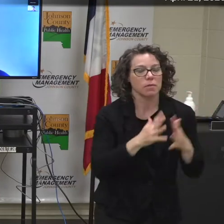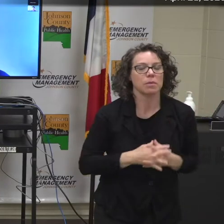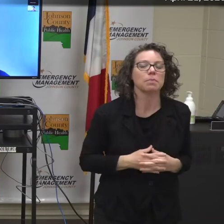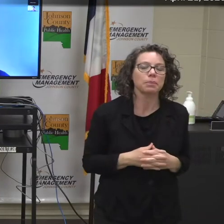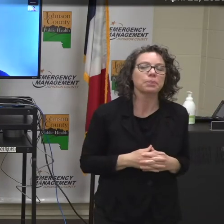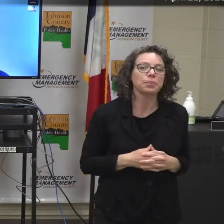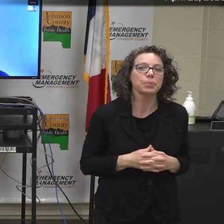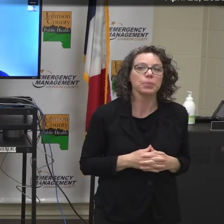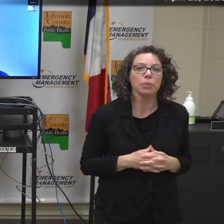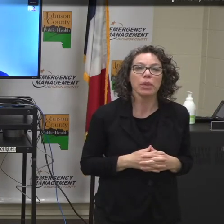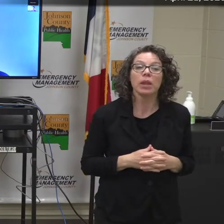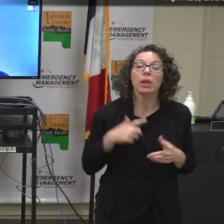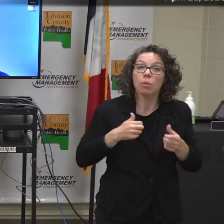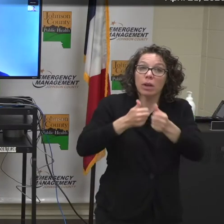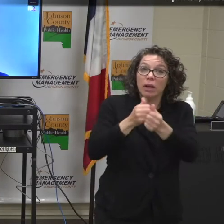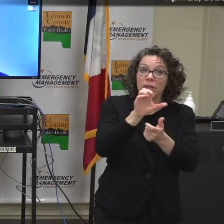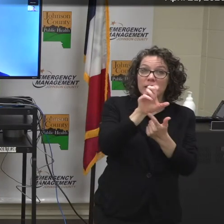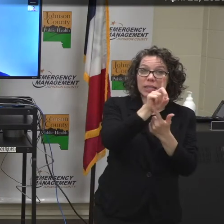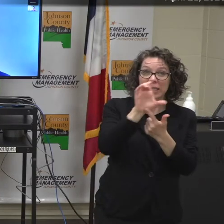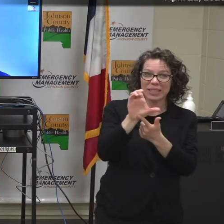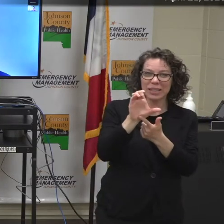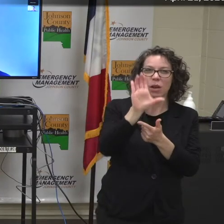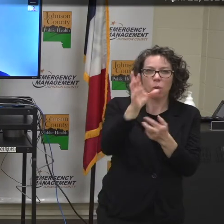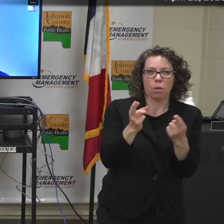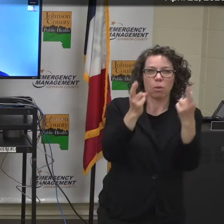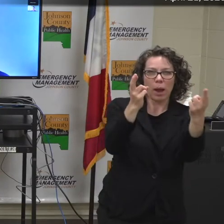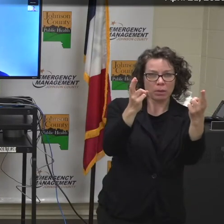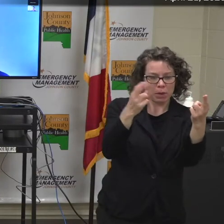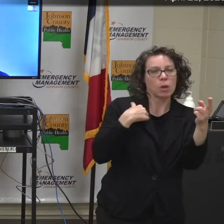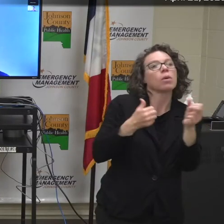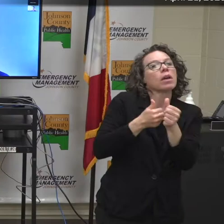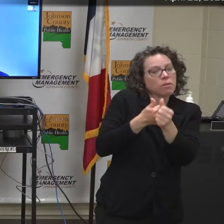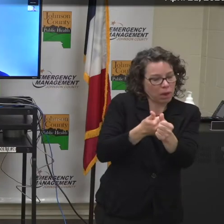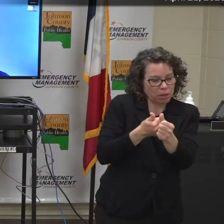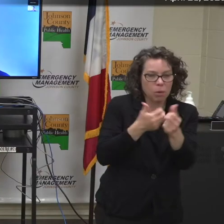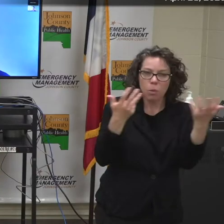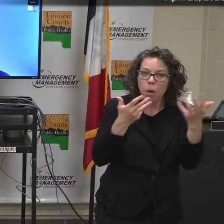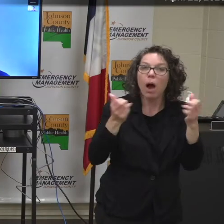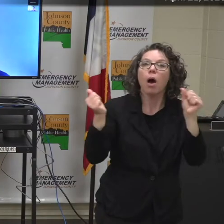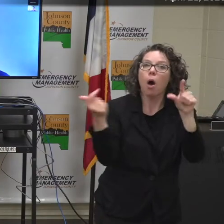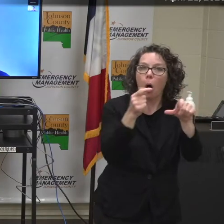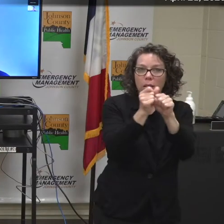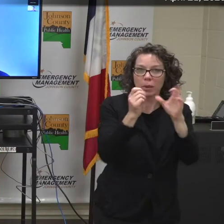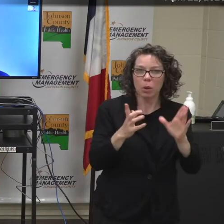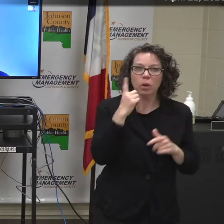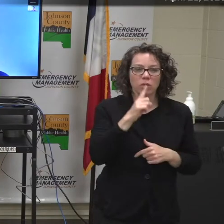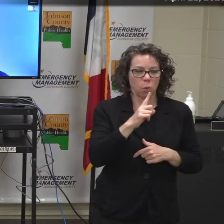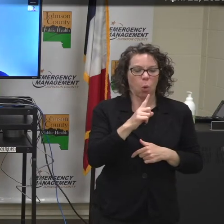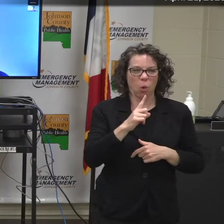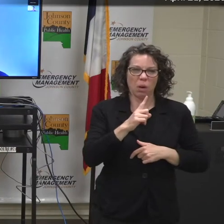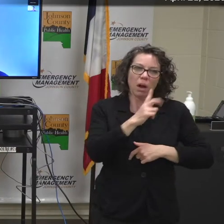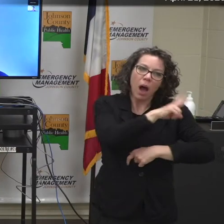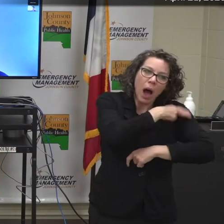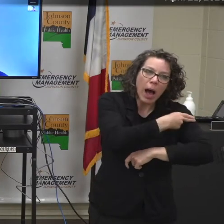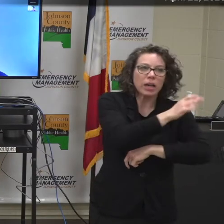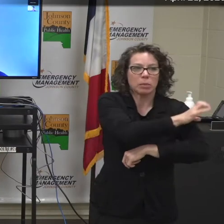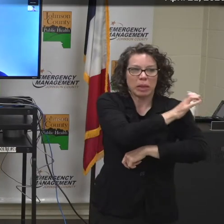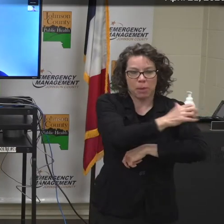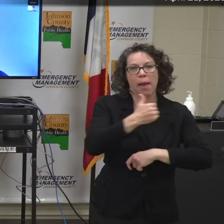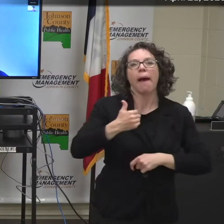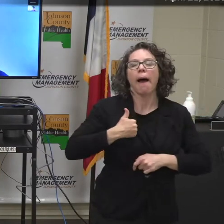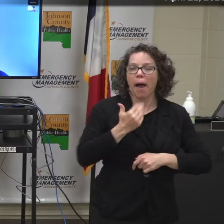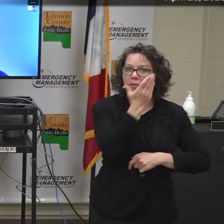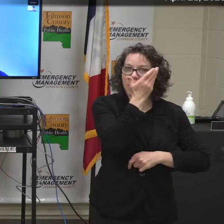In compliance with the CDC's latest recommendations about all employees on a healthcare campus having a face covering,